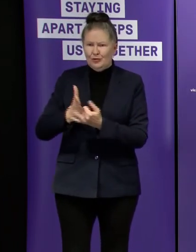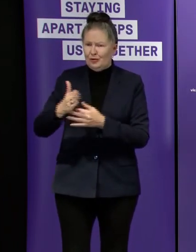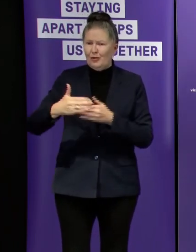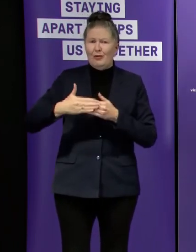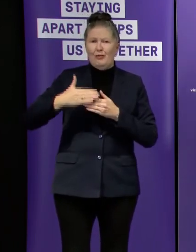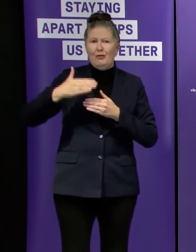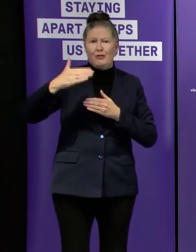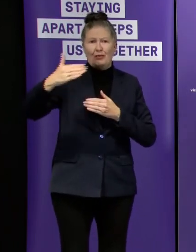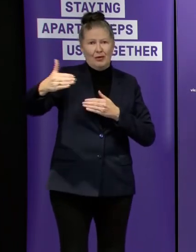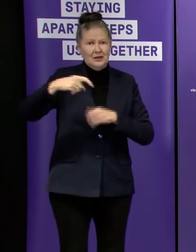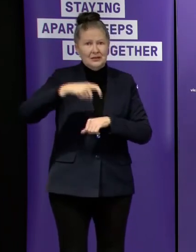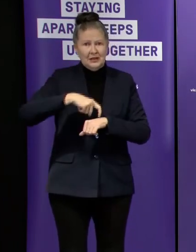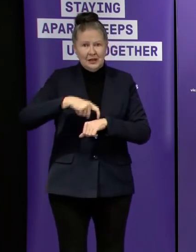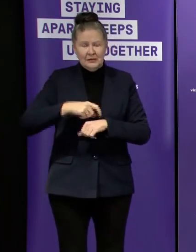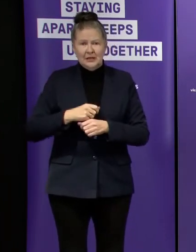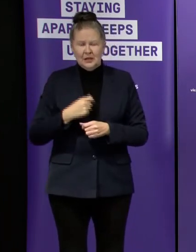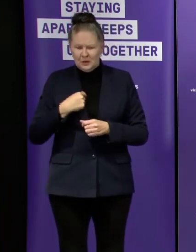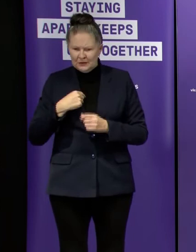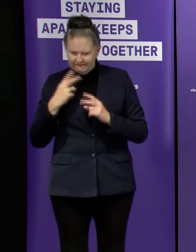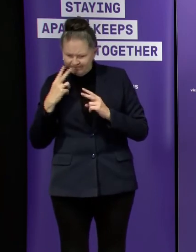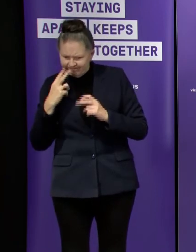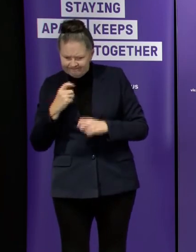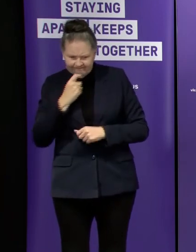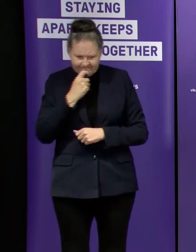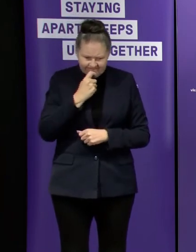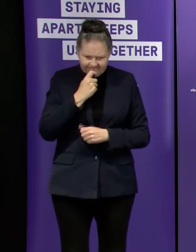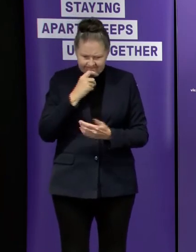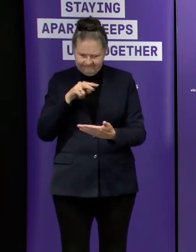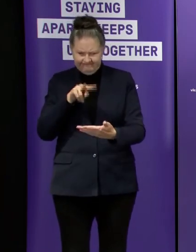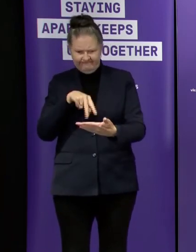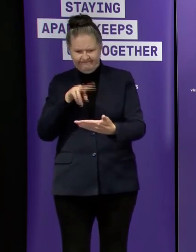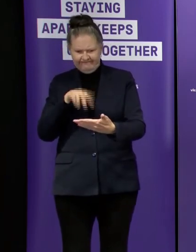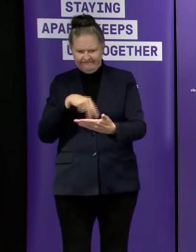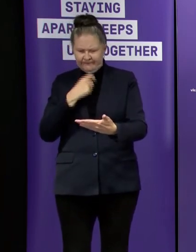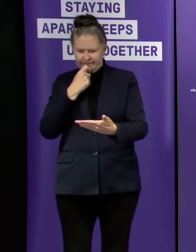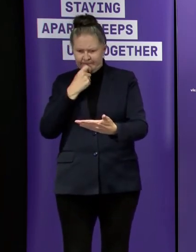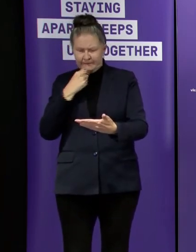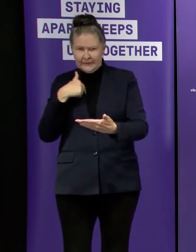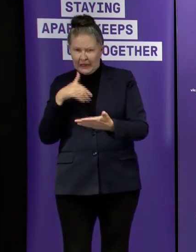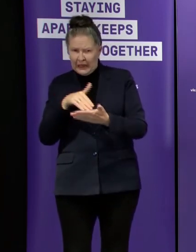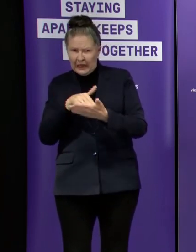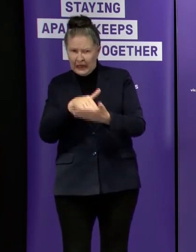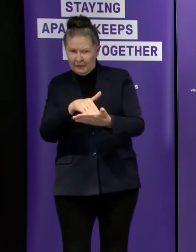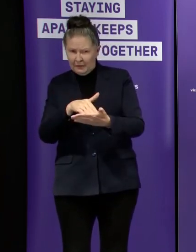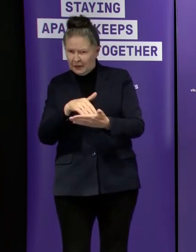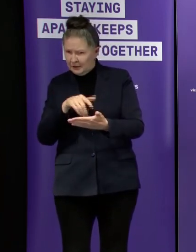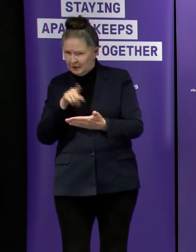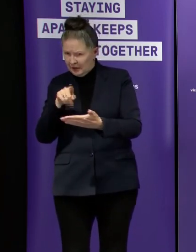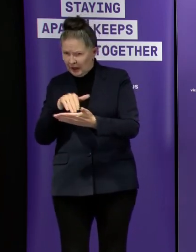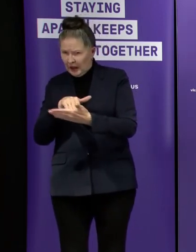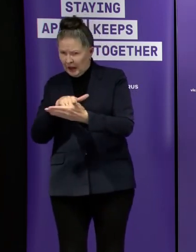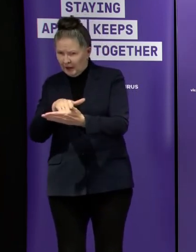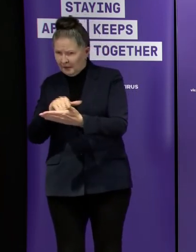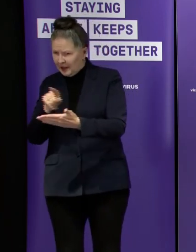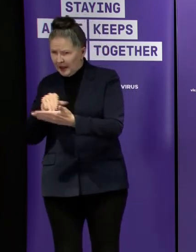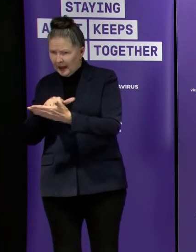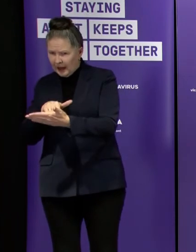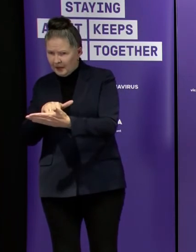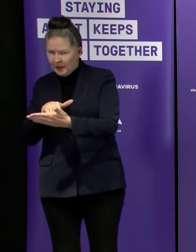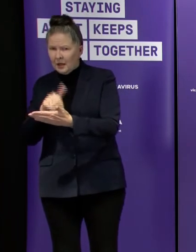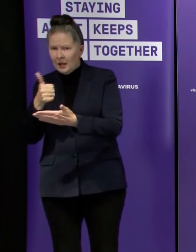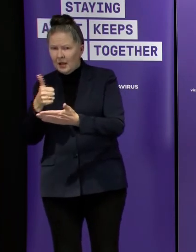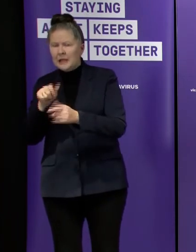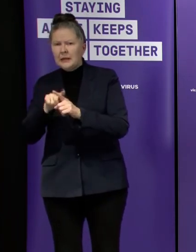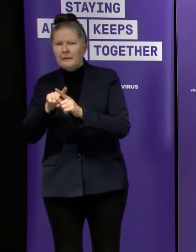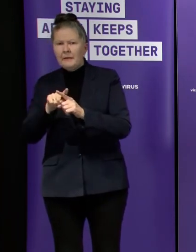we can we've always sought to make sure that the measures that we've put in place effectively complement the measures that the commonwealth